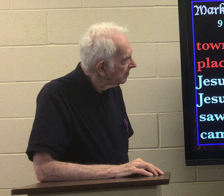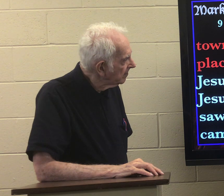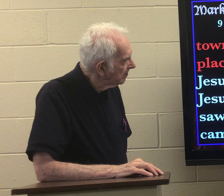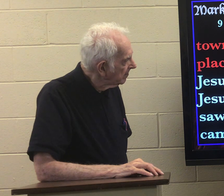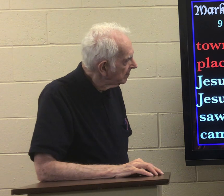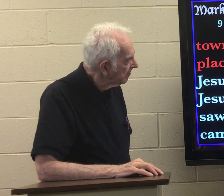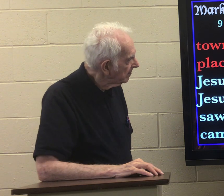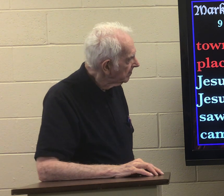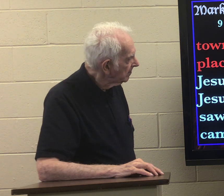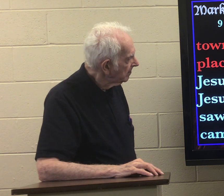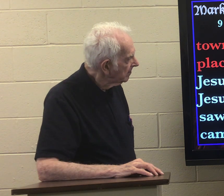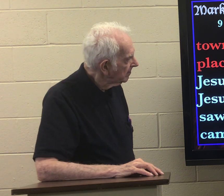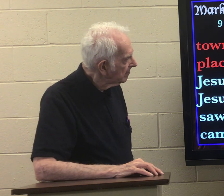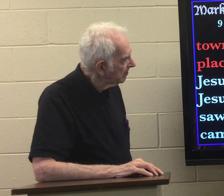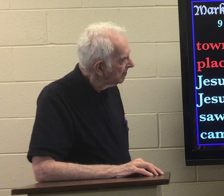but John baptized in the Jordan River